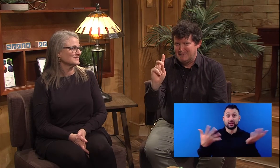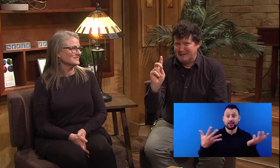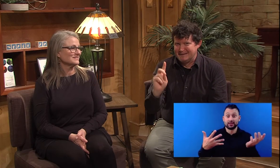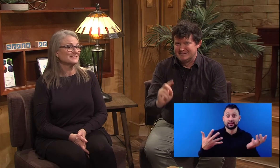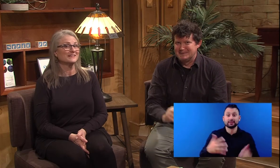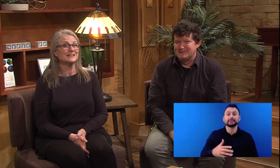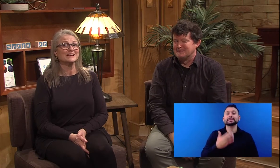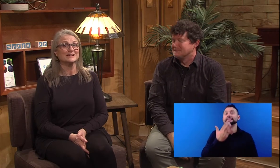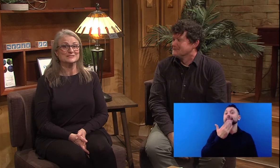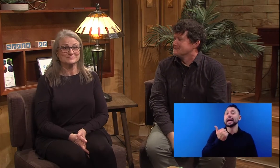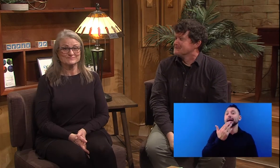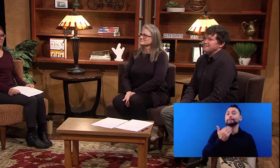diabetes.